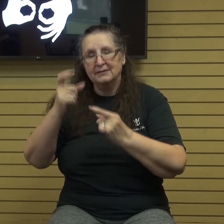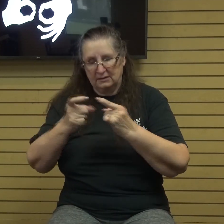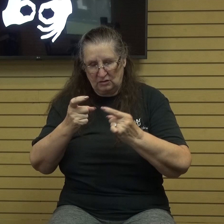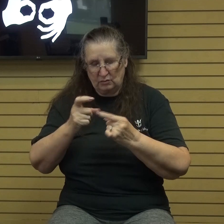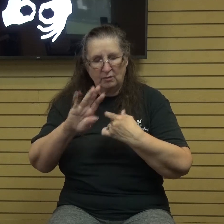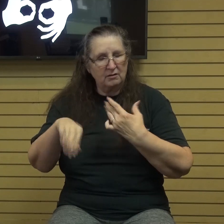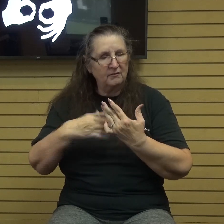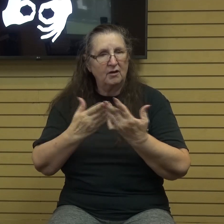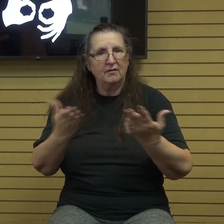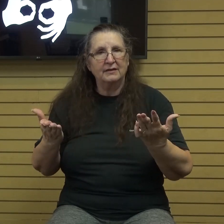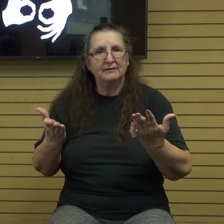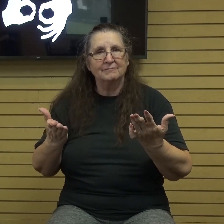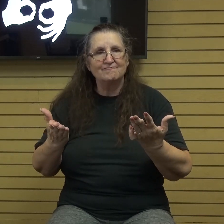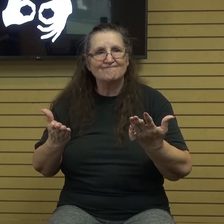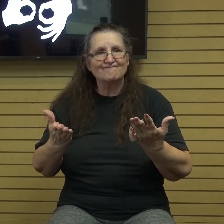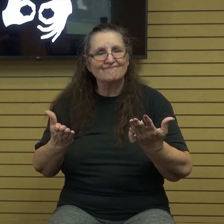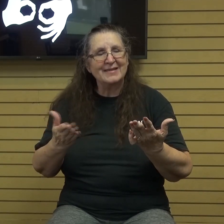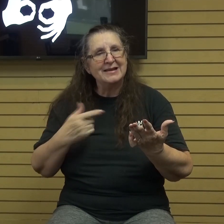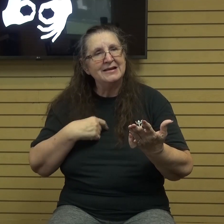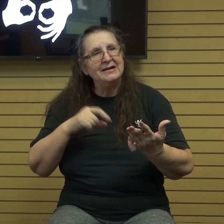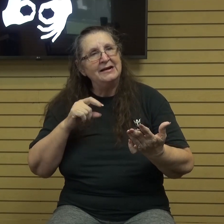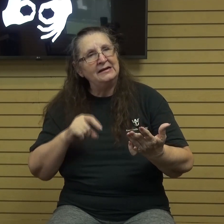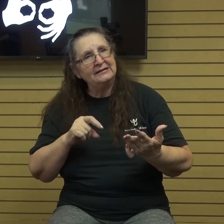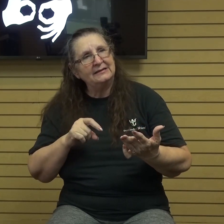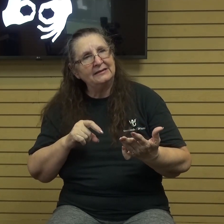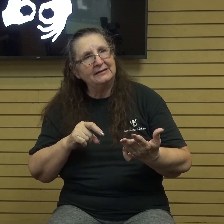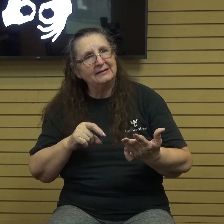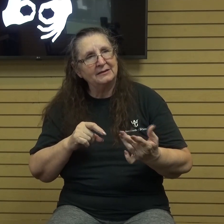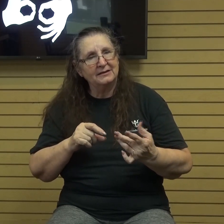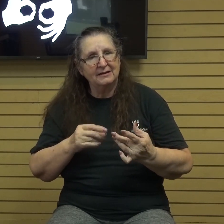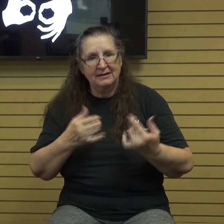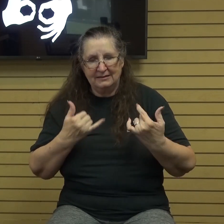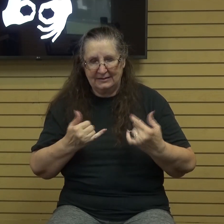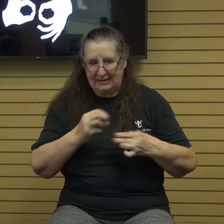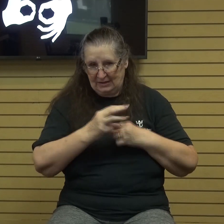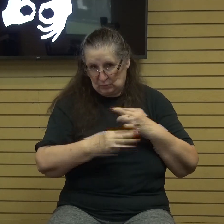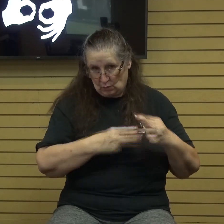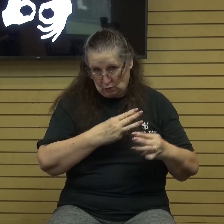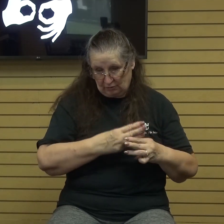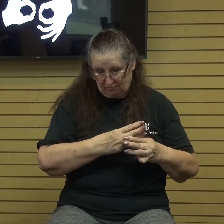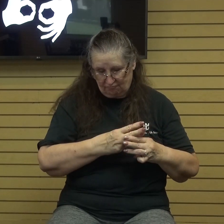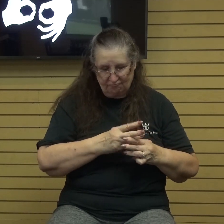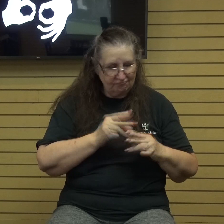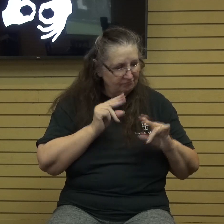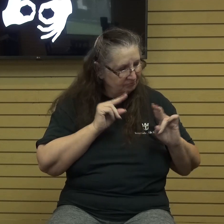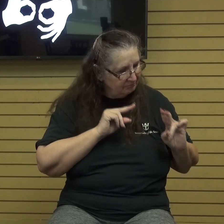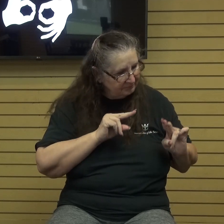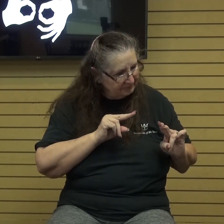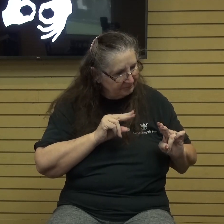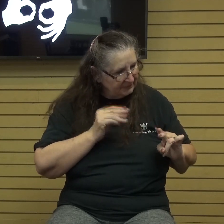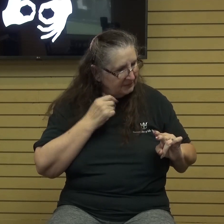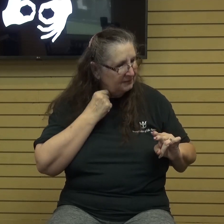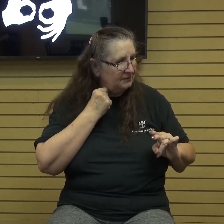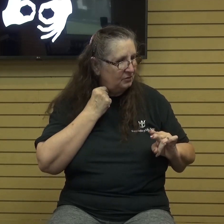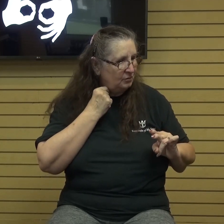And I can't help but to look at the current state of our world and wonder if today